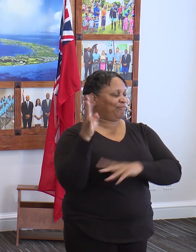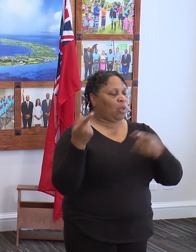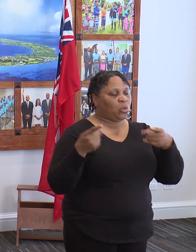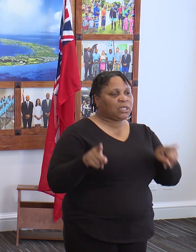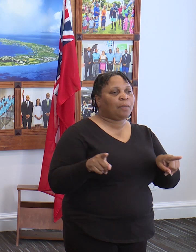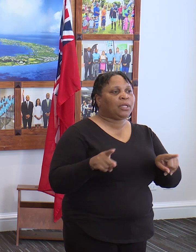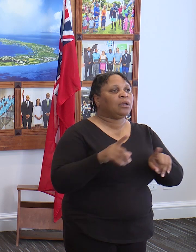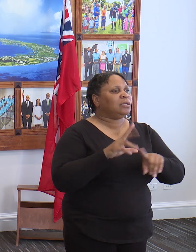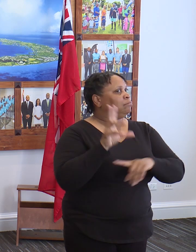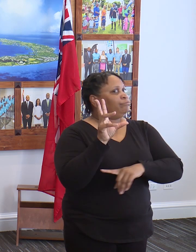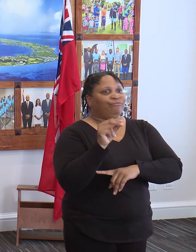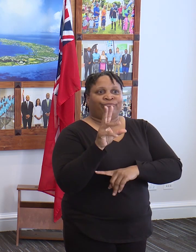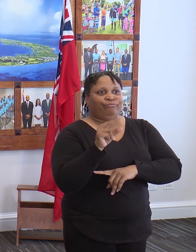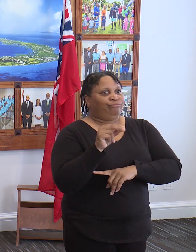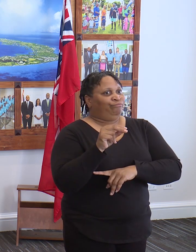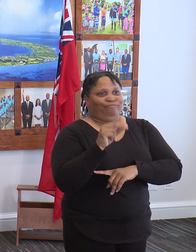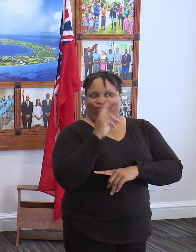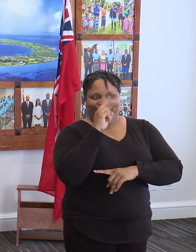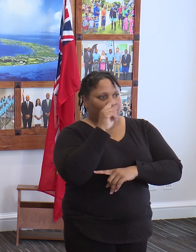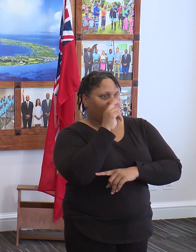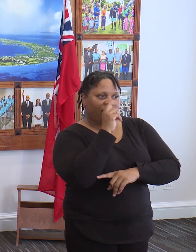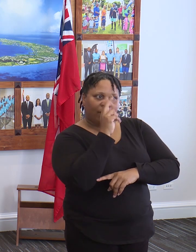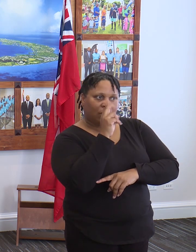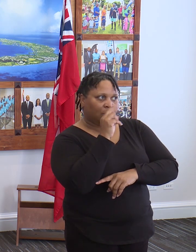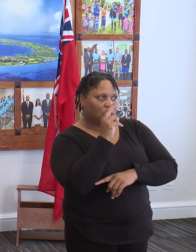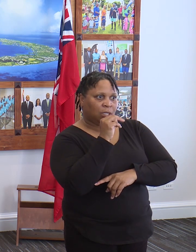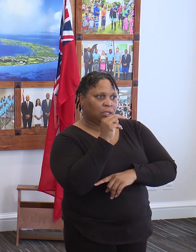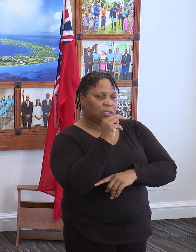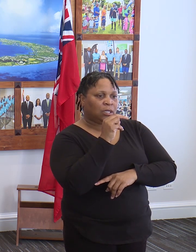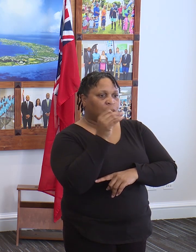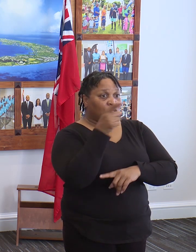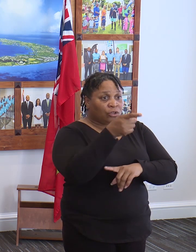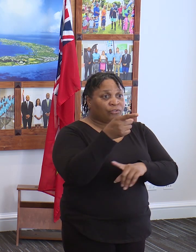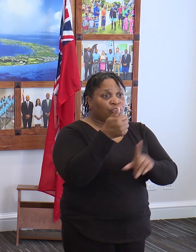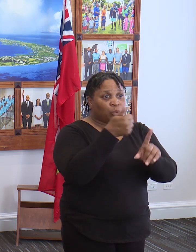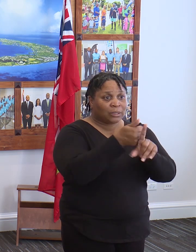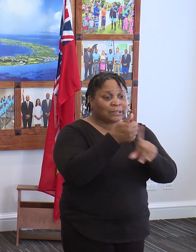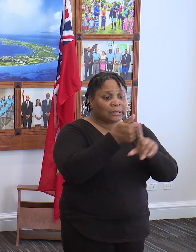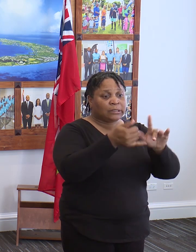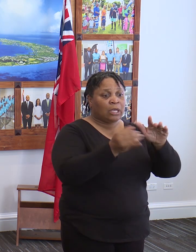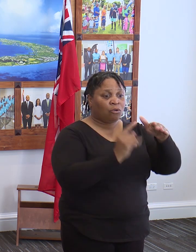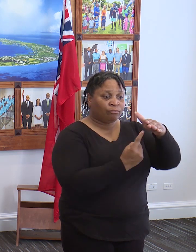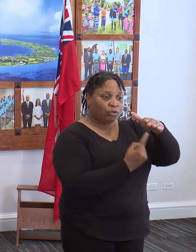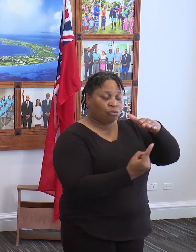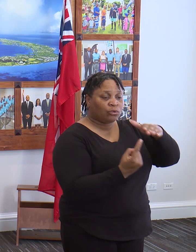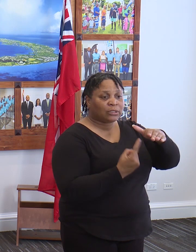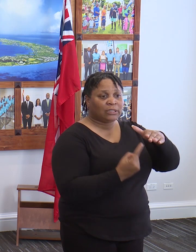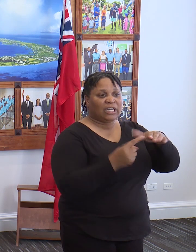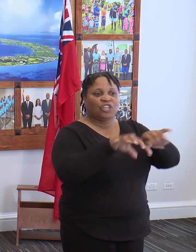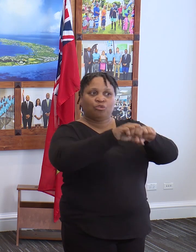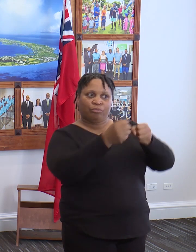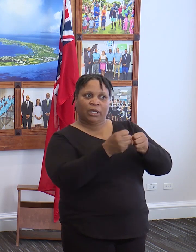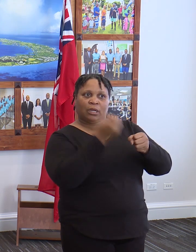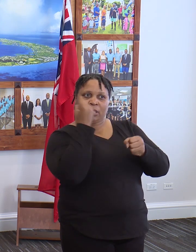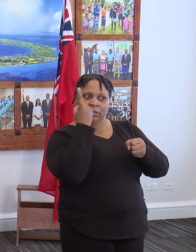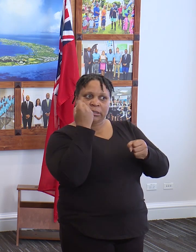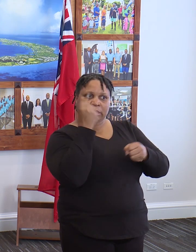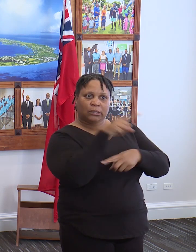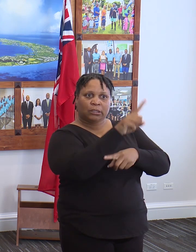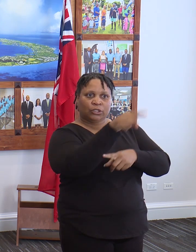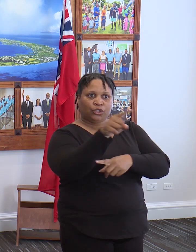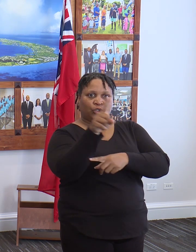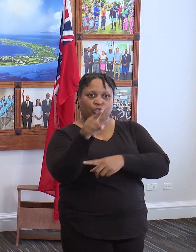happening. So, no, it is not funny if you are on self-quarantine that you decide to break it. Understand, you are putting